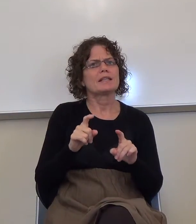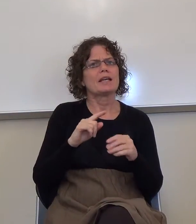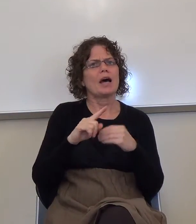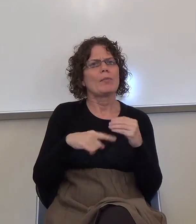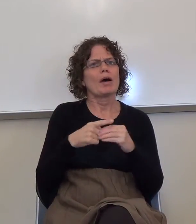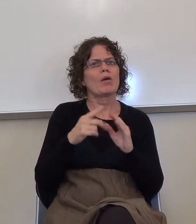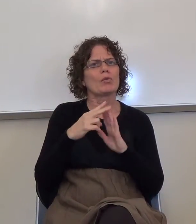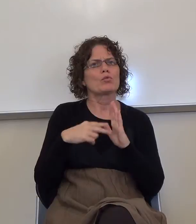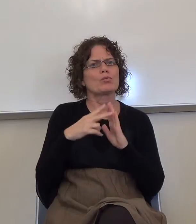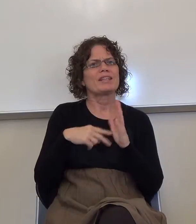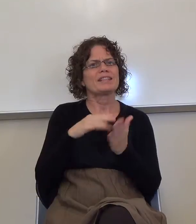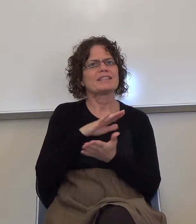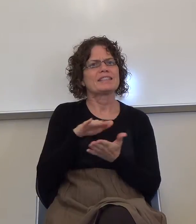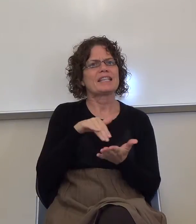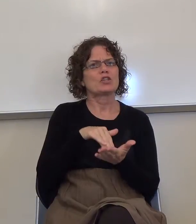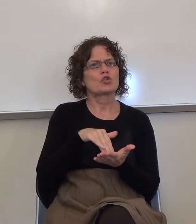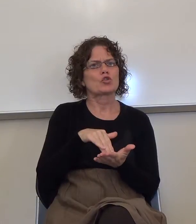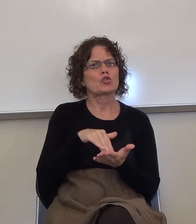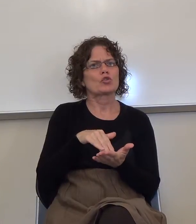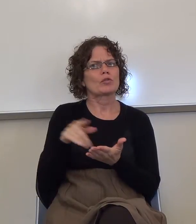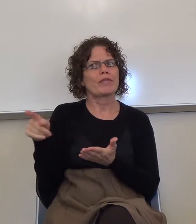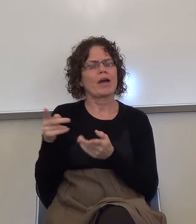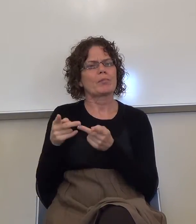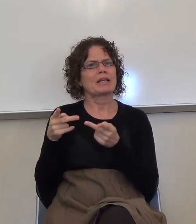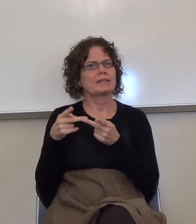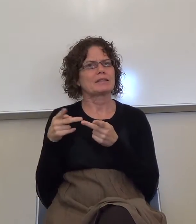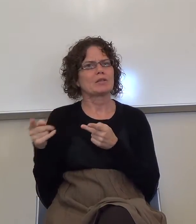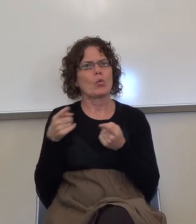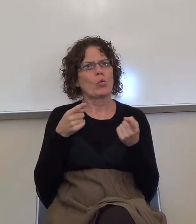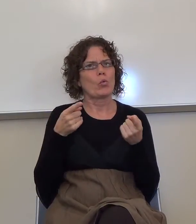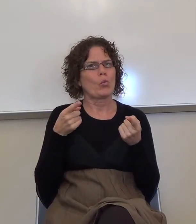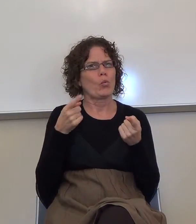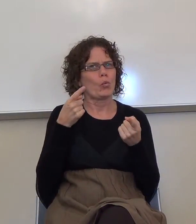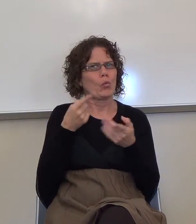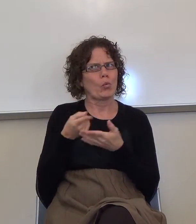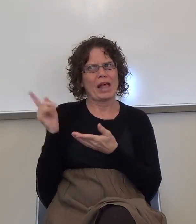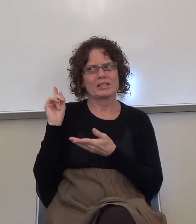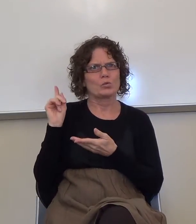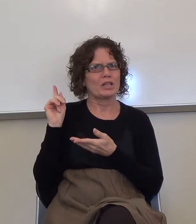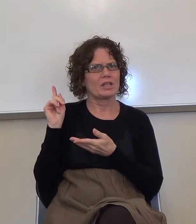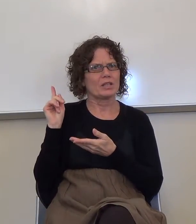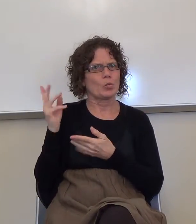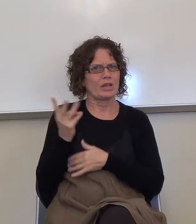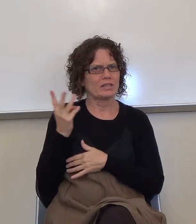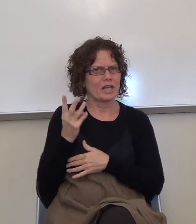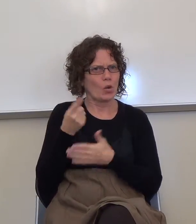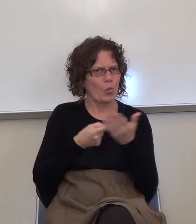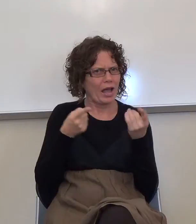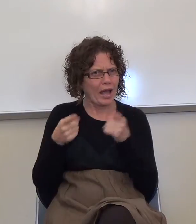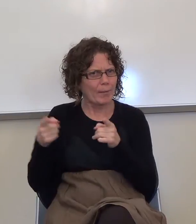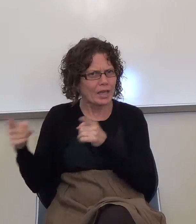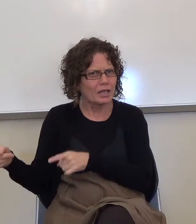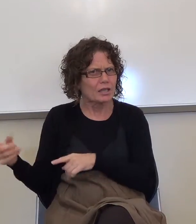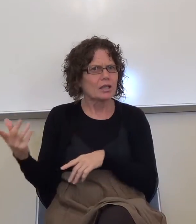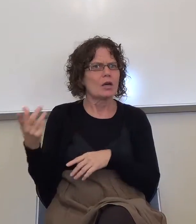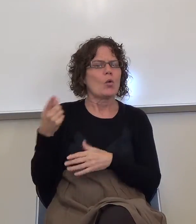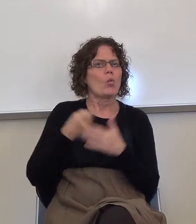Reading Center? About what happened down there? About what class, what lab you're in?